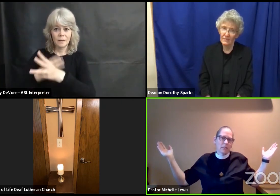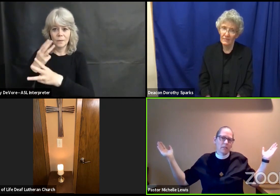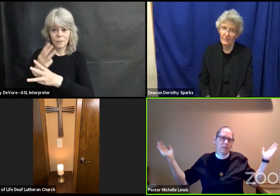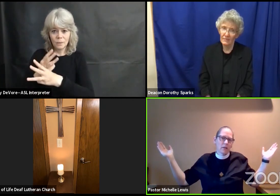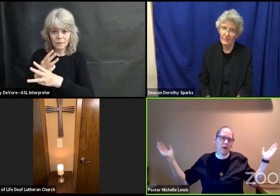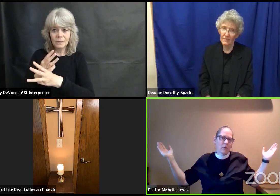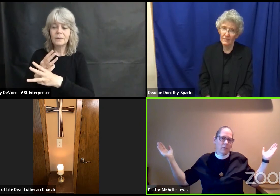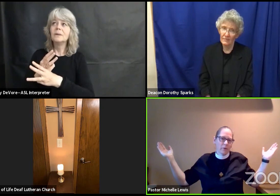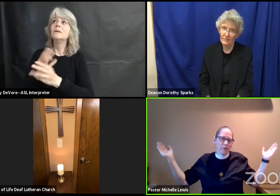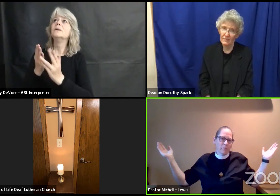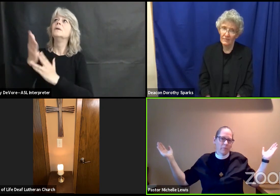our Lord